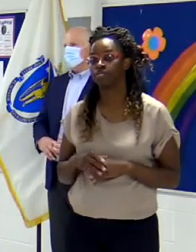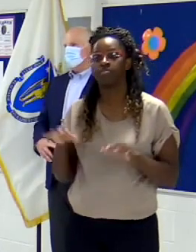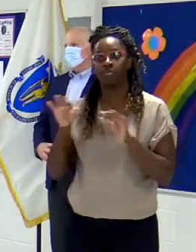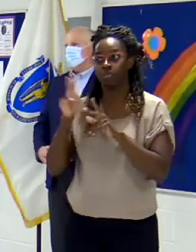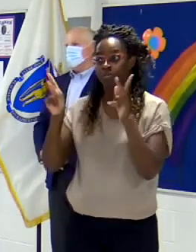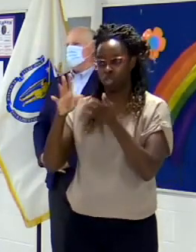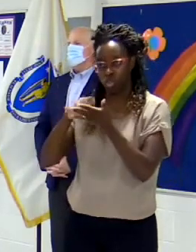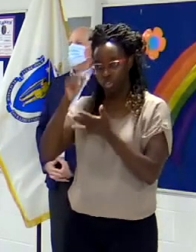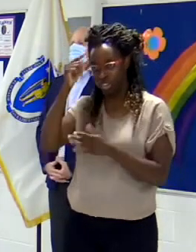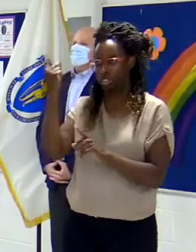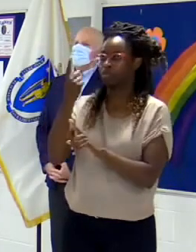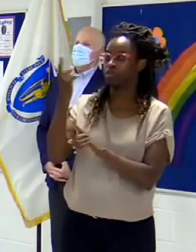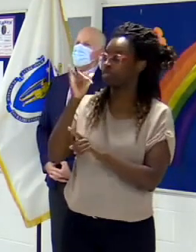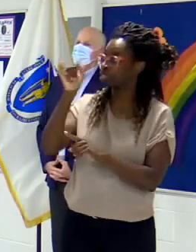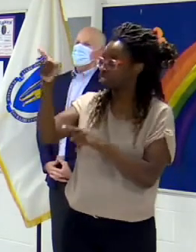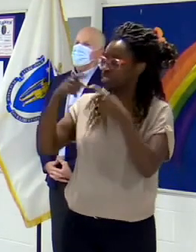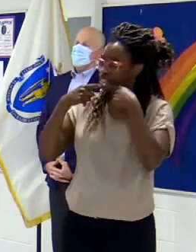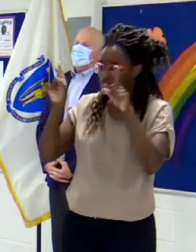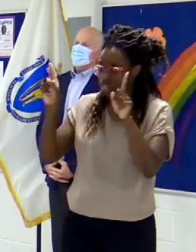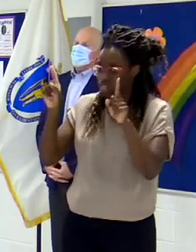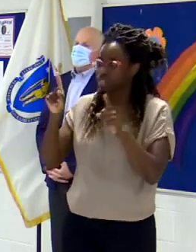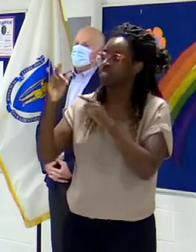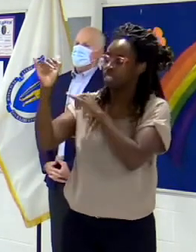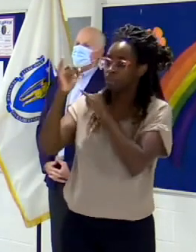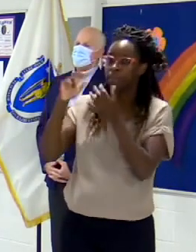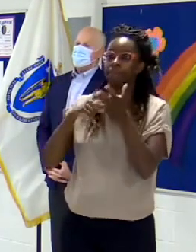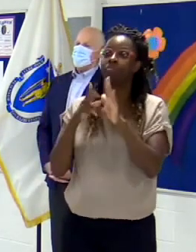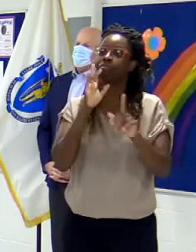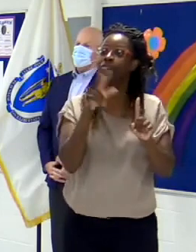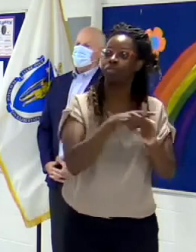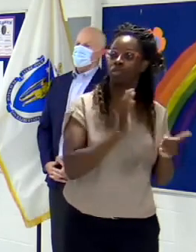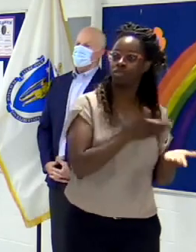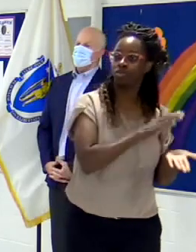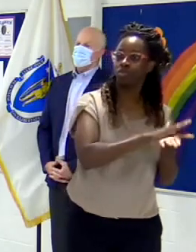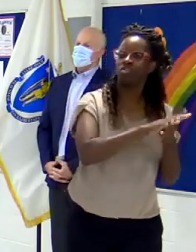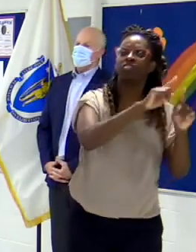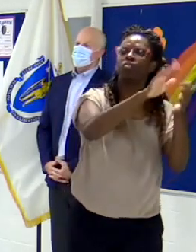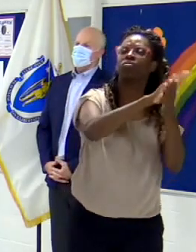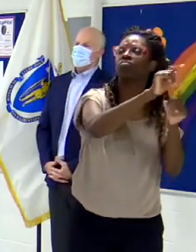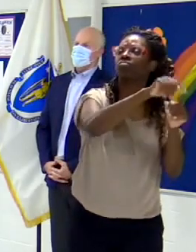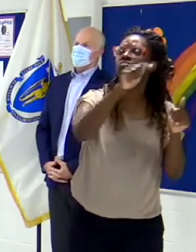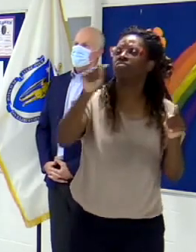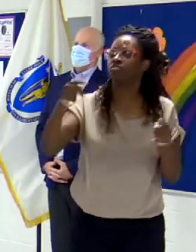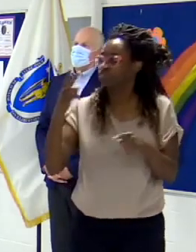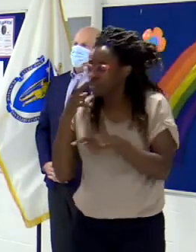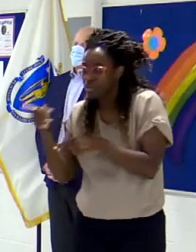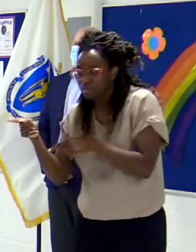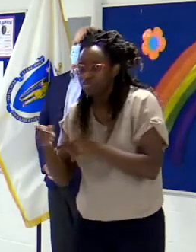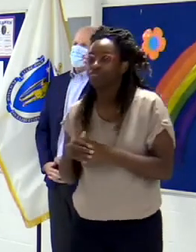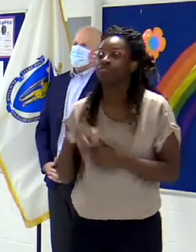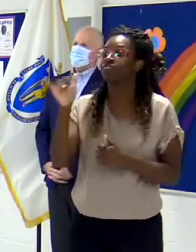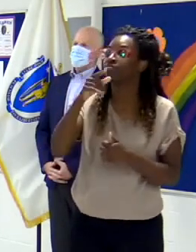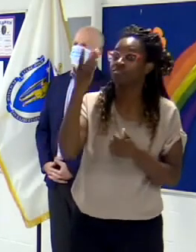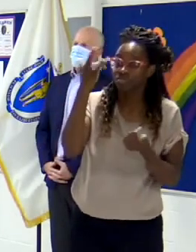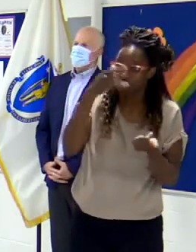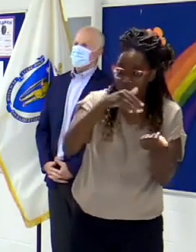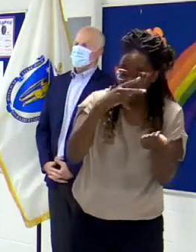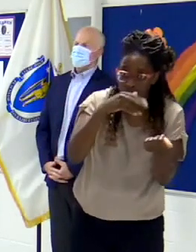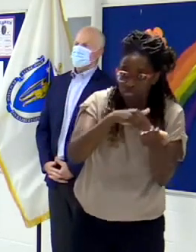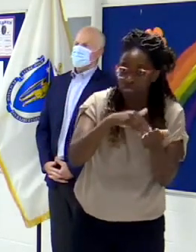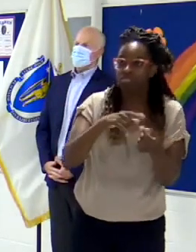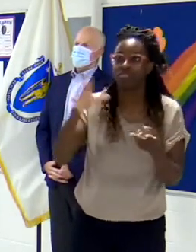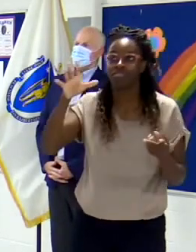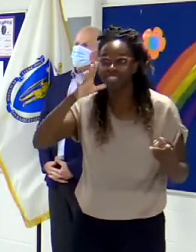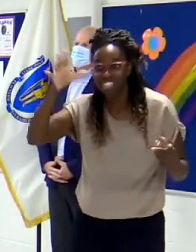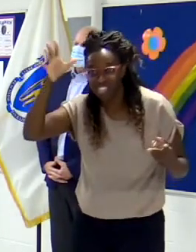some of those learnings into the way they do it in their own environments so that we can all do what the docs and the pediatricians and the parents and so many